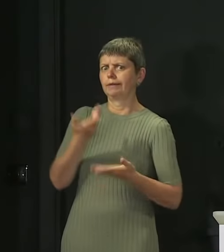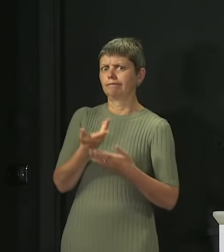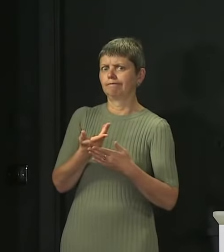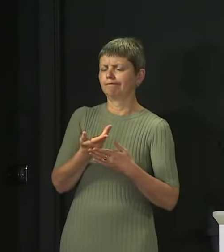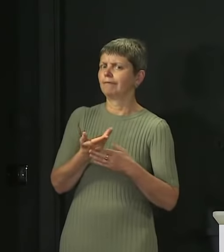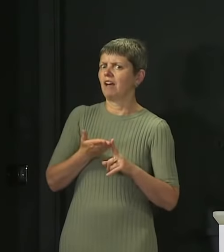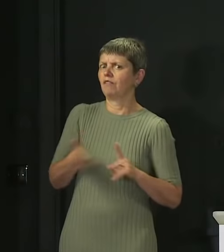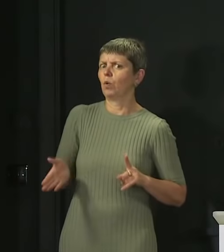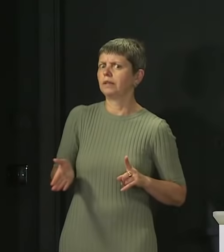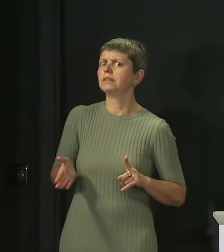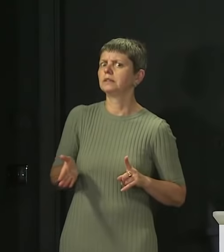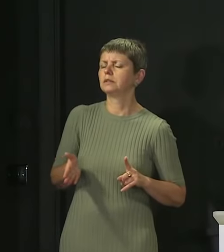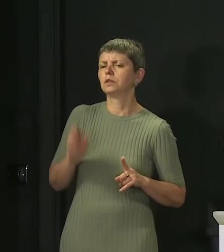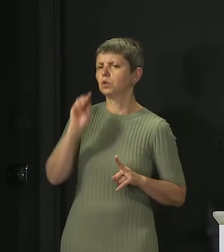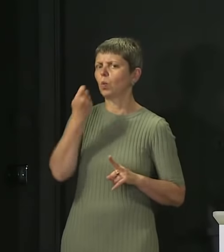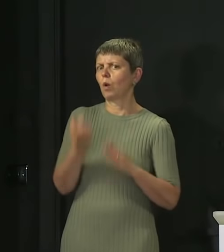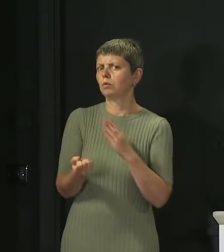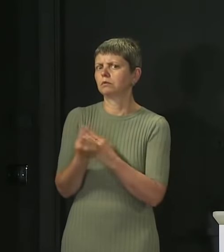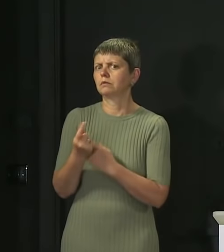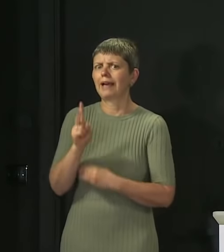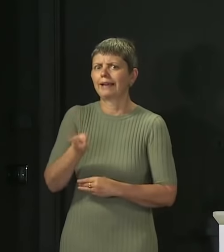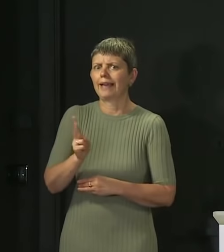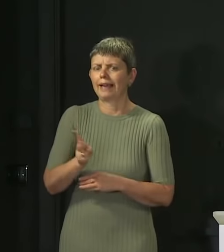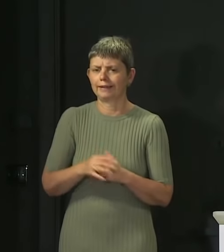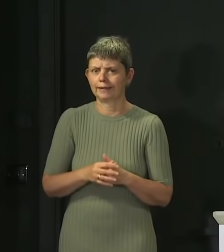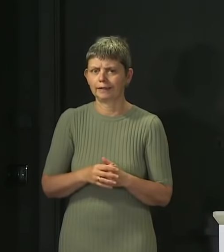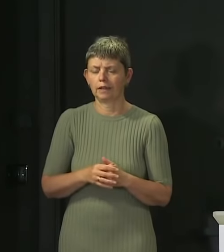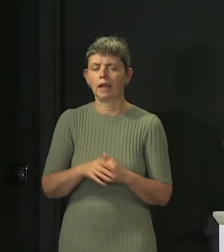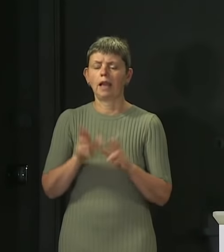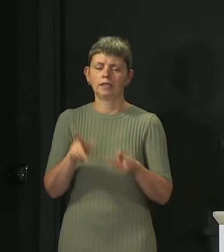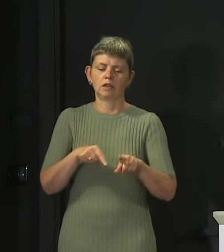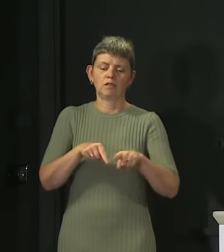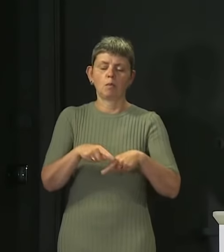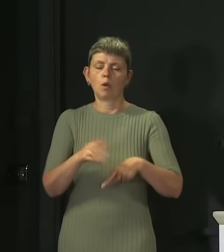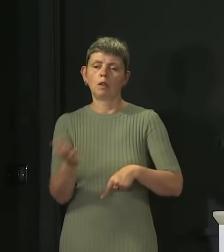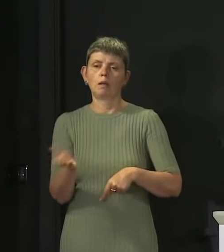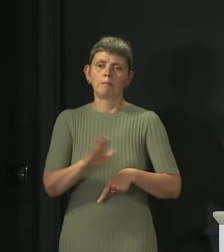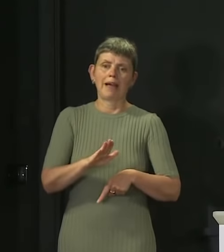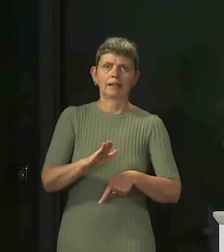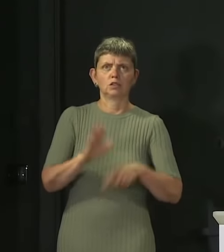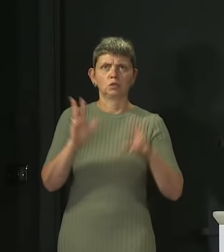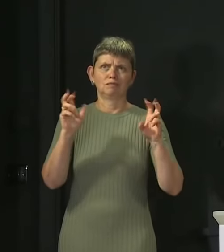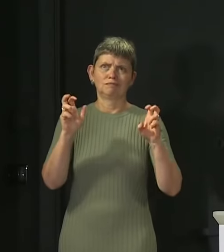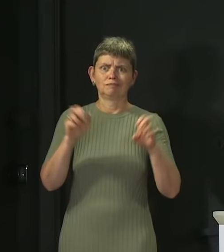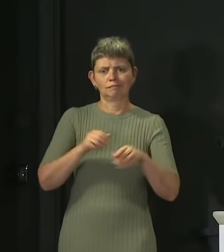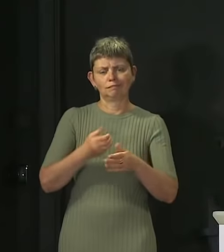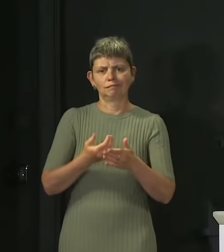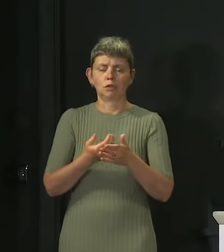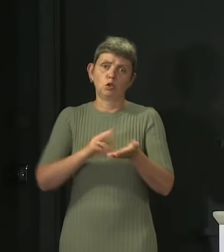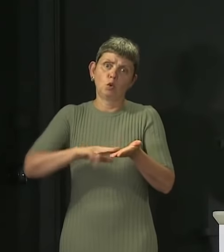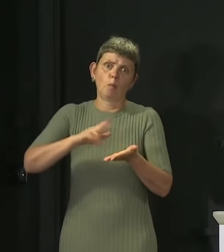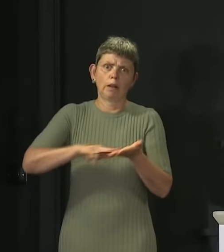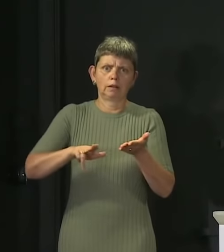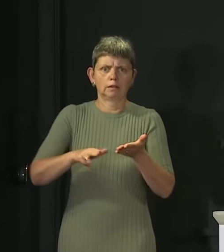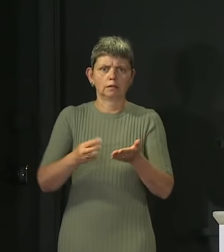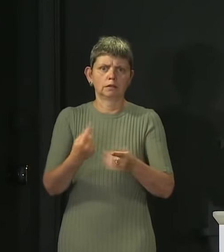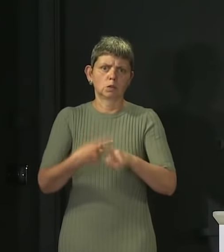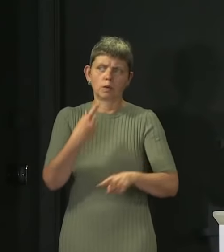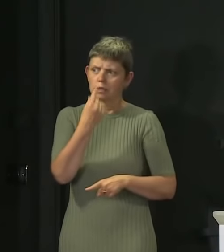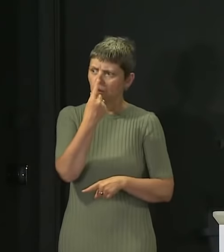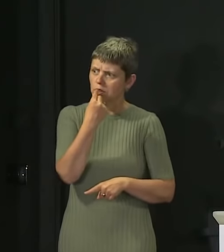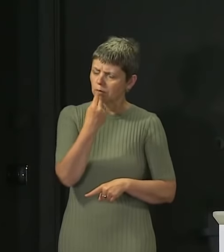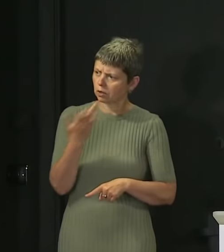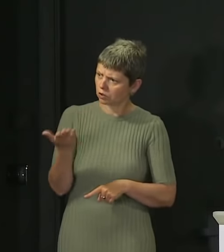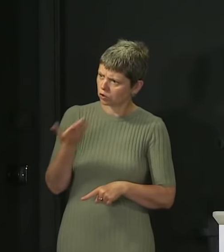we can stay on track to get football back to normal, whatever normal is going to look like as quickly as possible. Gregor, do you want to add